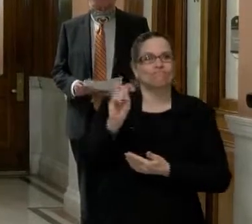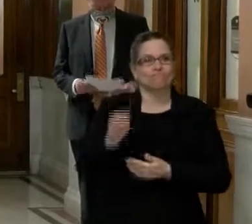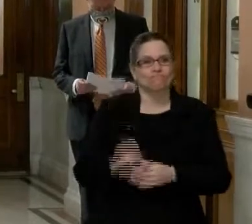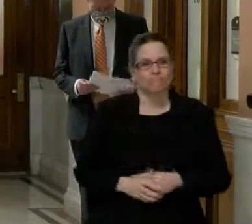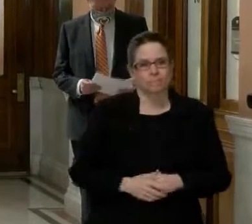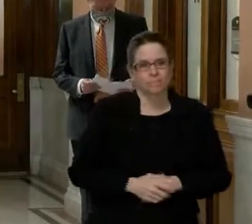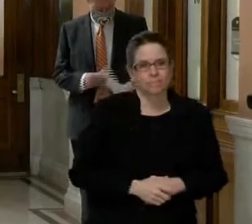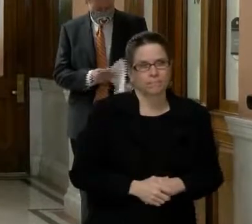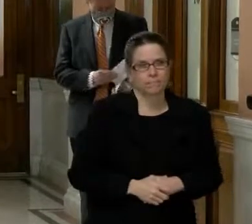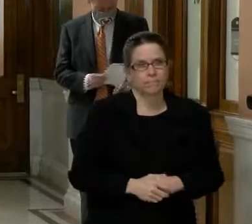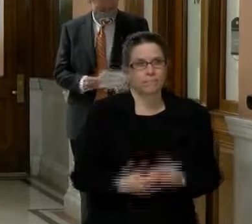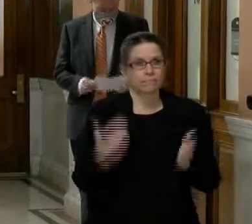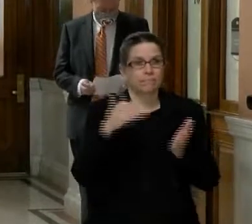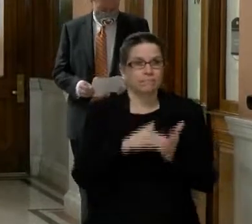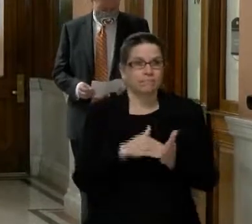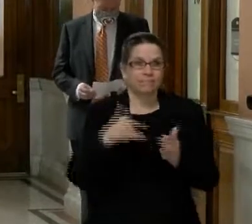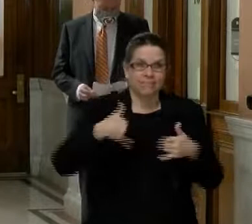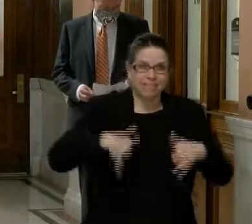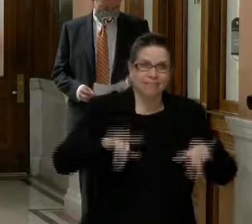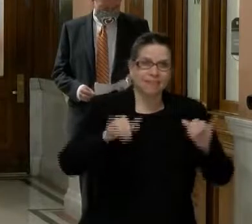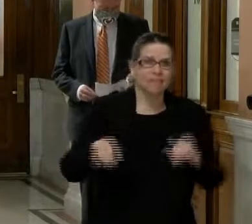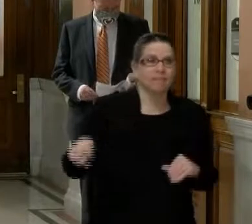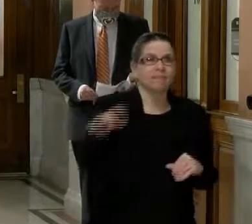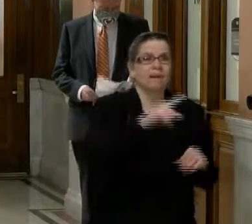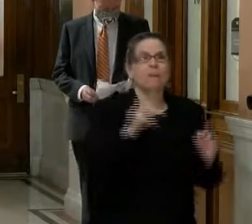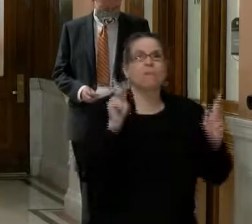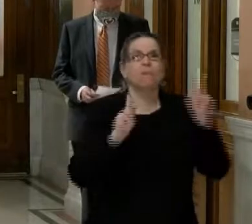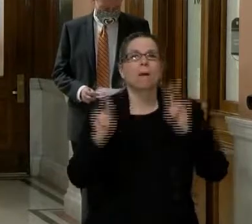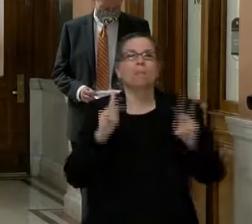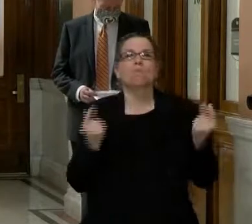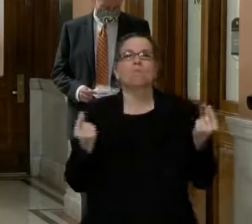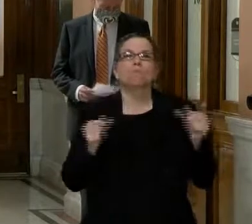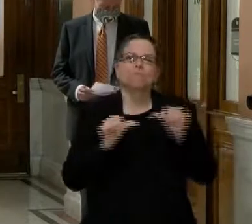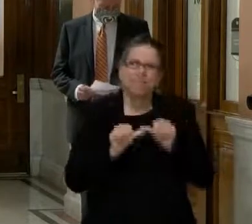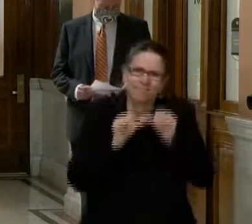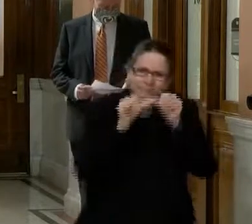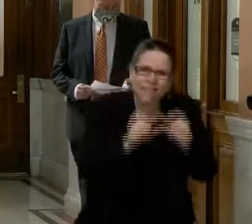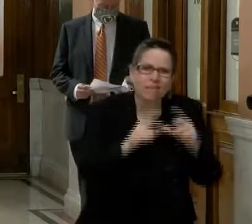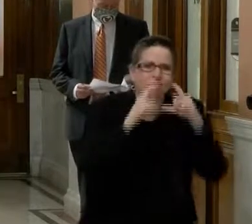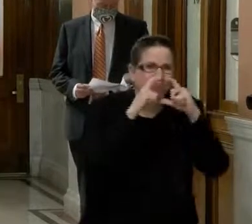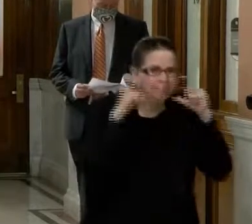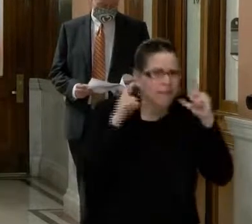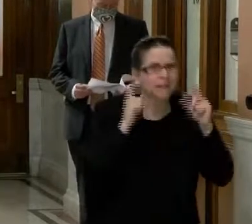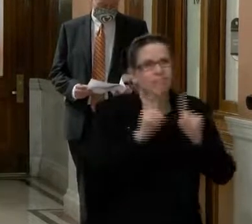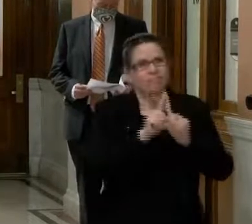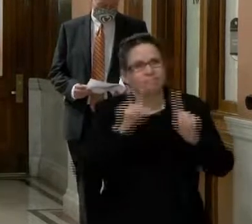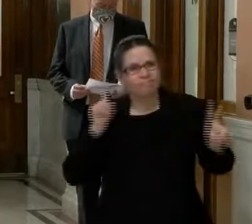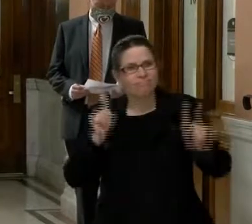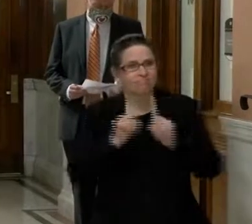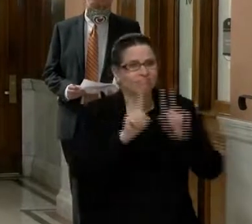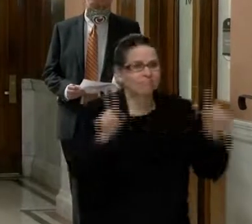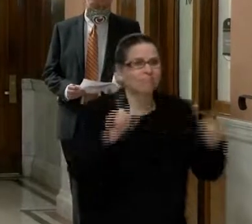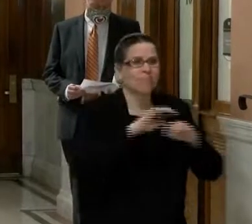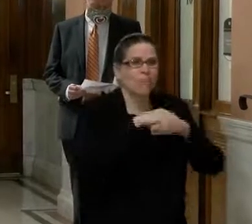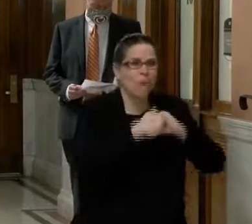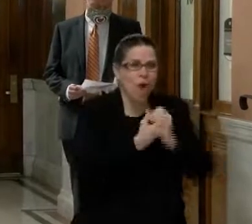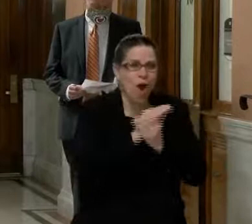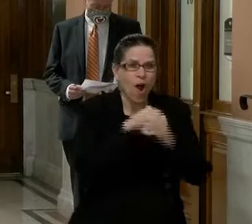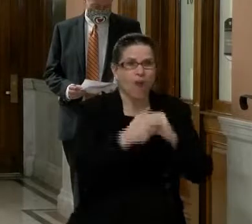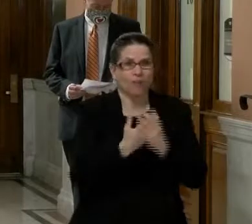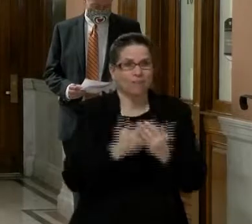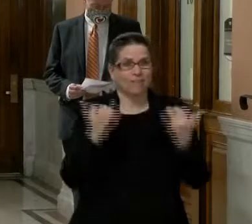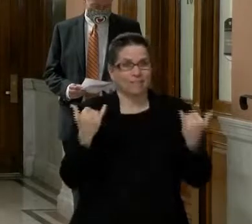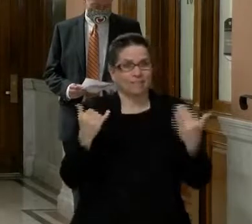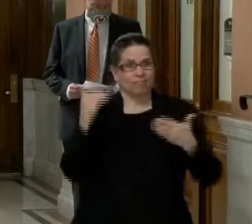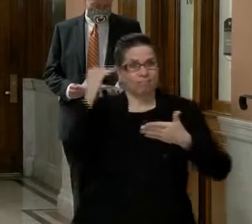again, just ask people, wear your masks. We're in almost the midway at the end of January right now. We're in the almost the 11th